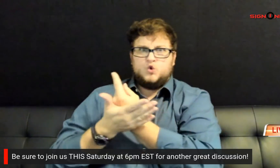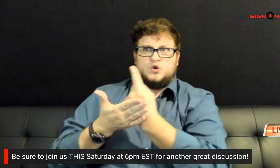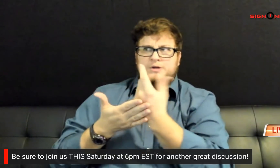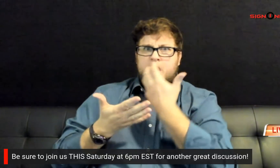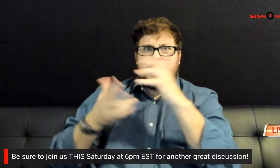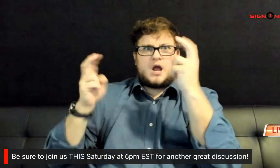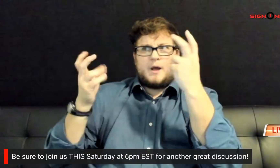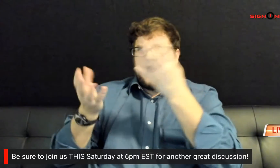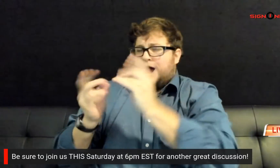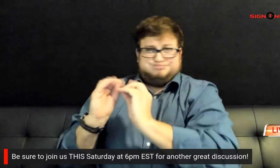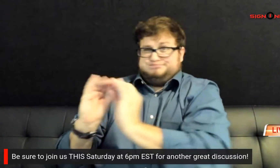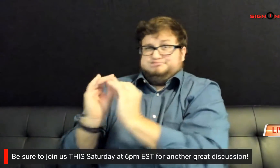topics of the week.